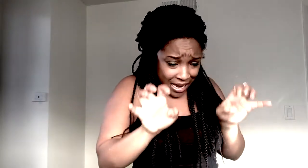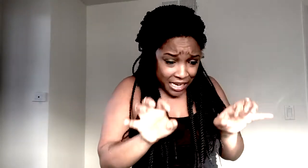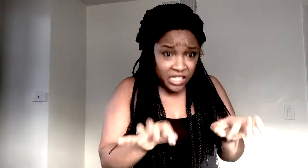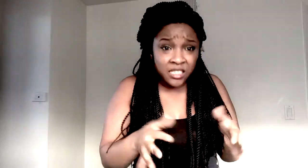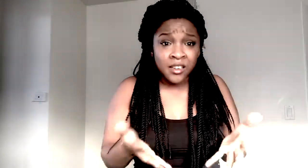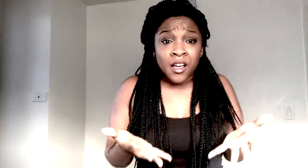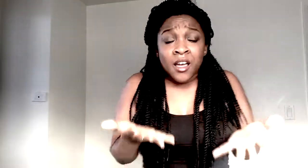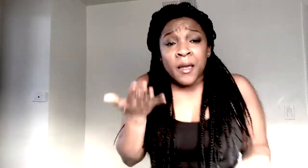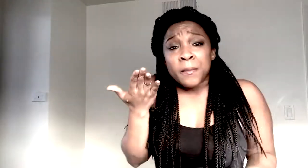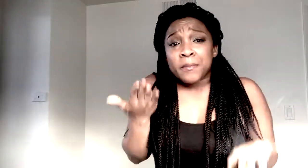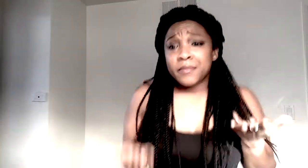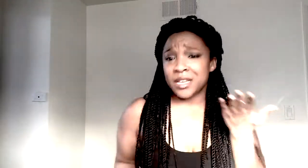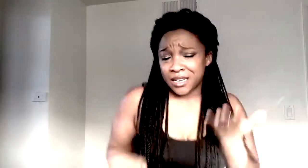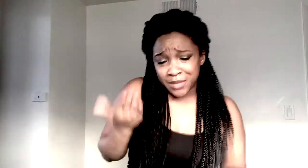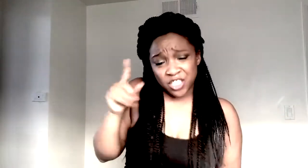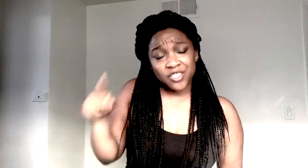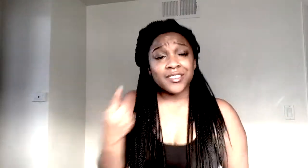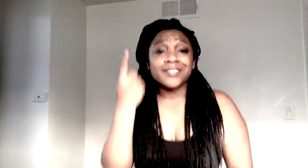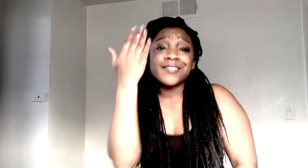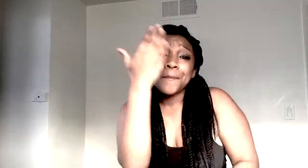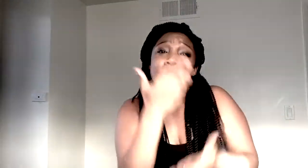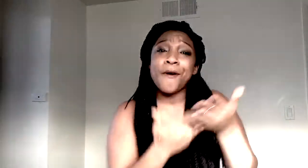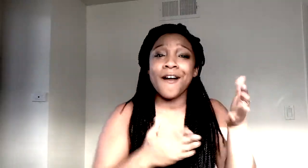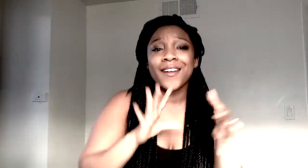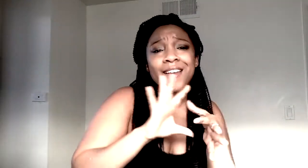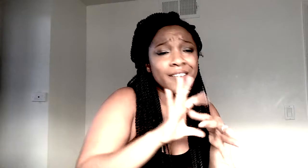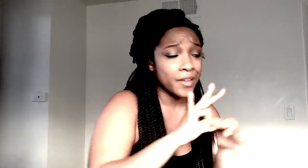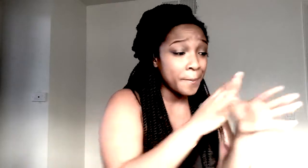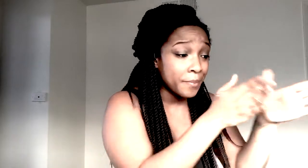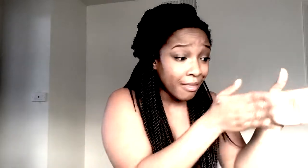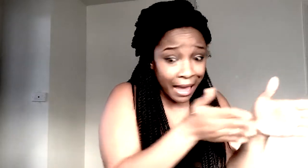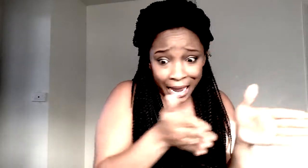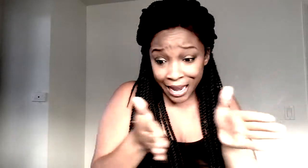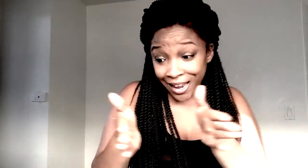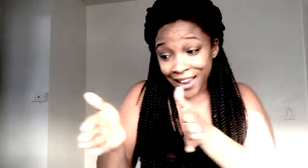Maybe it's evergreen all part of a plan